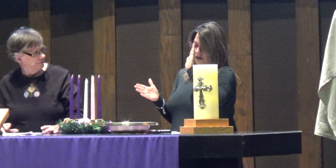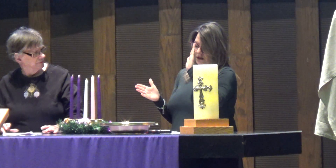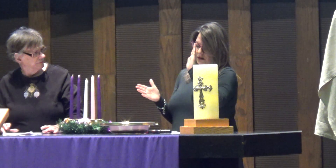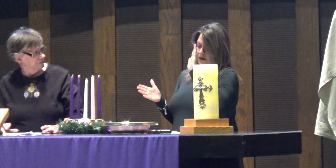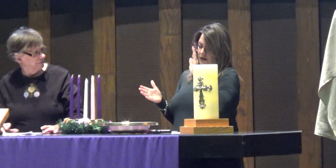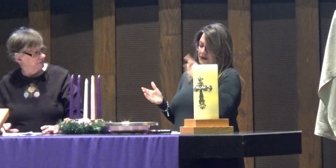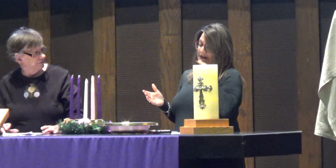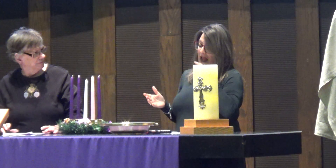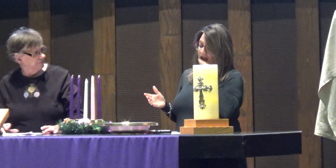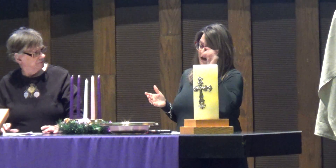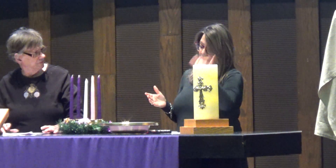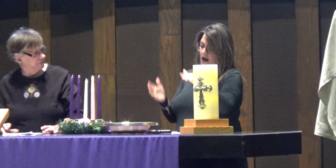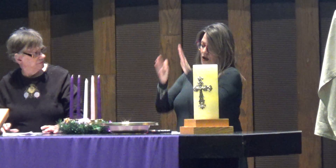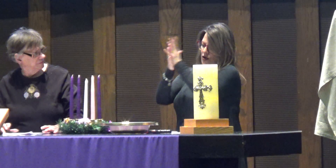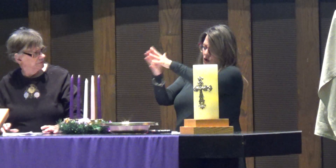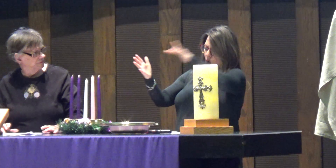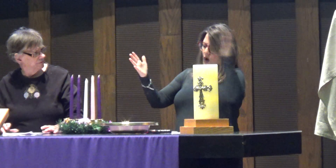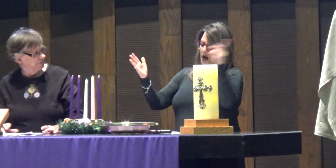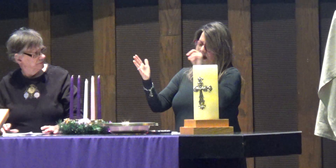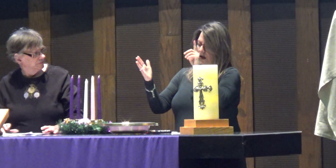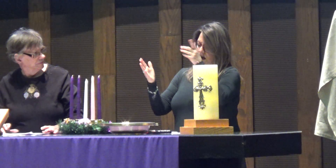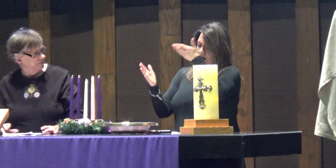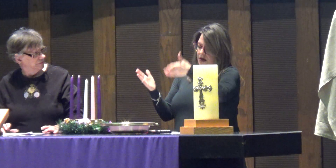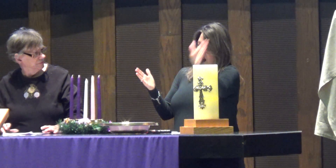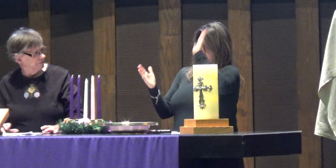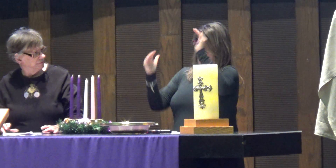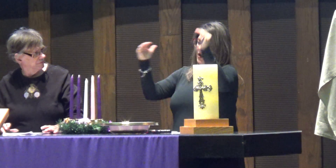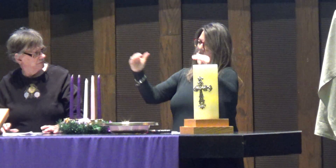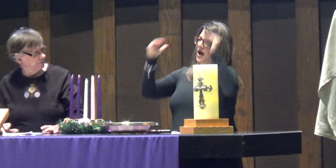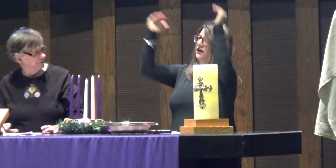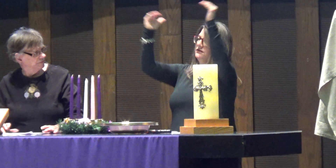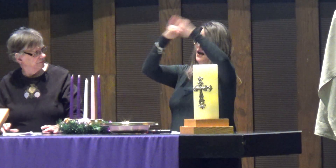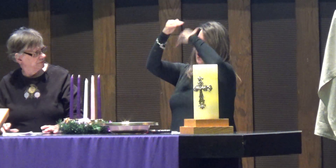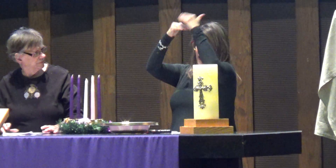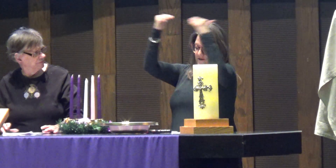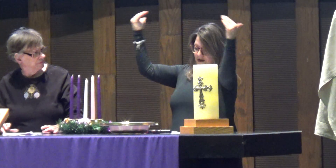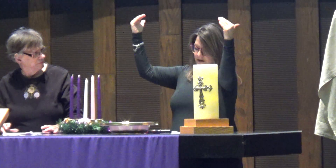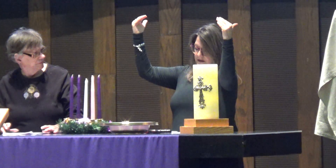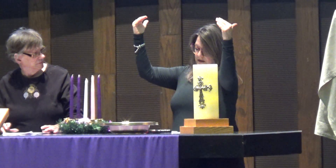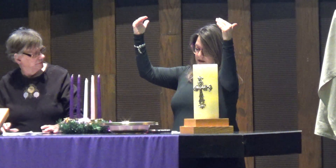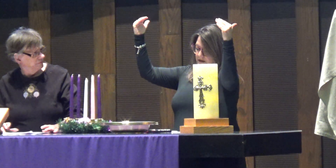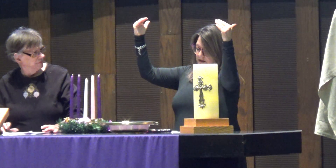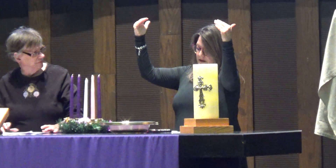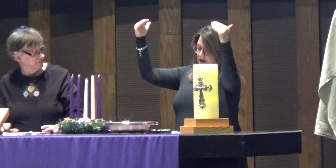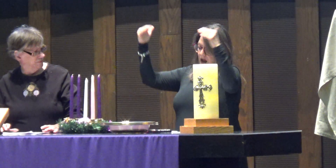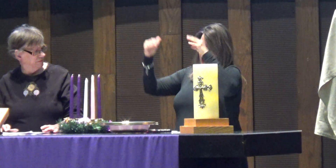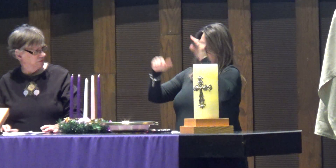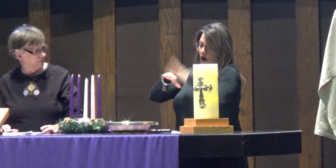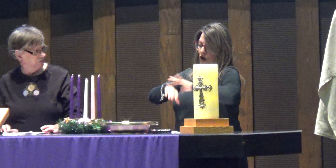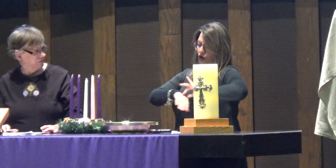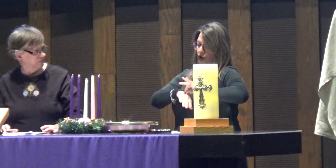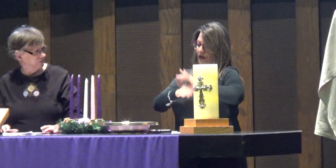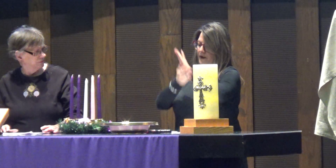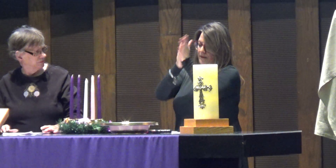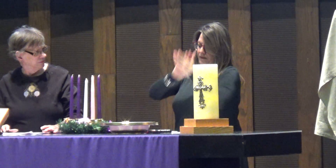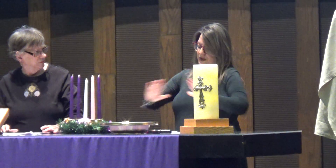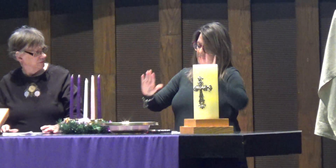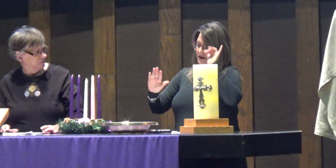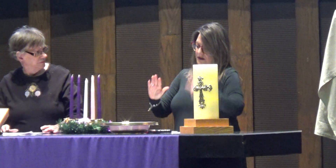and saying, Glory to God in the highest heaven, and on earth